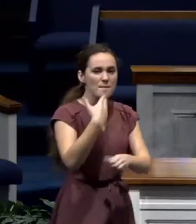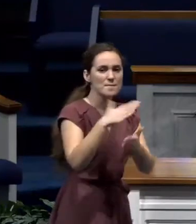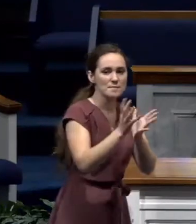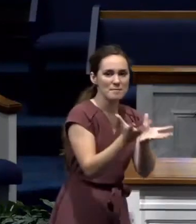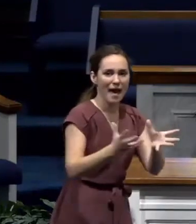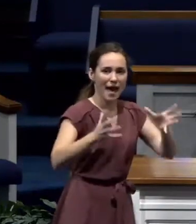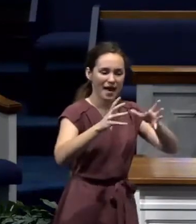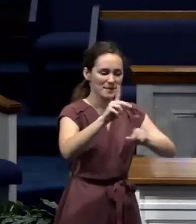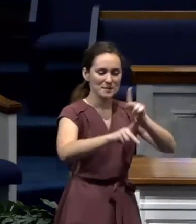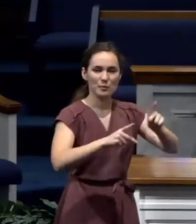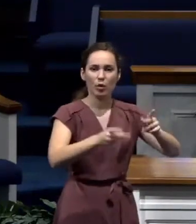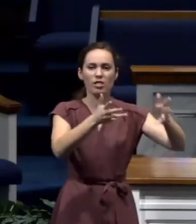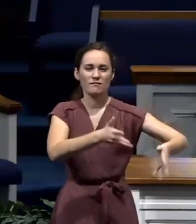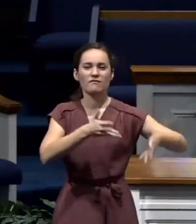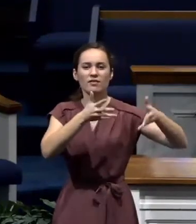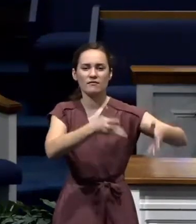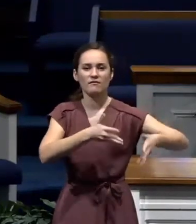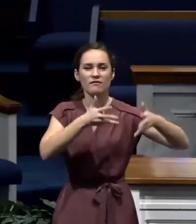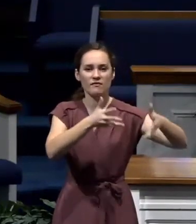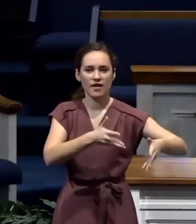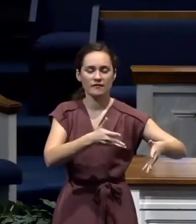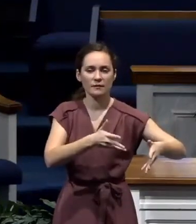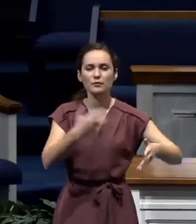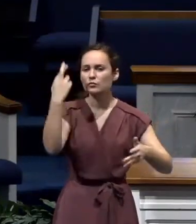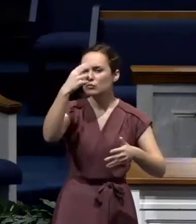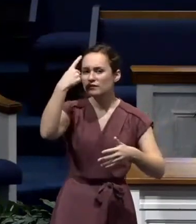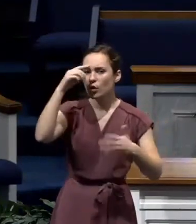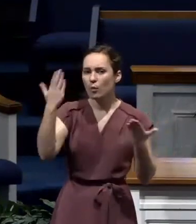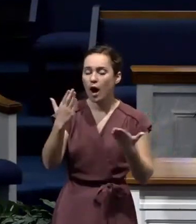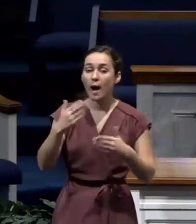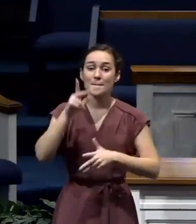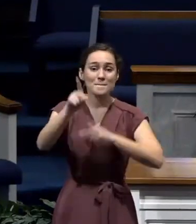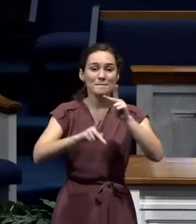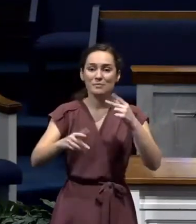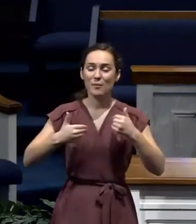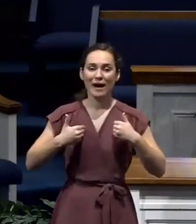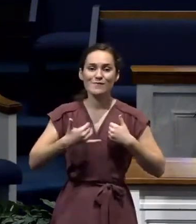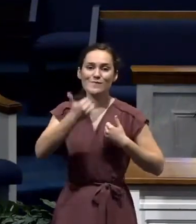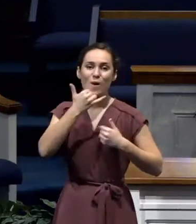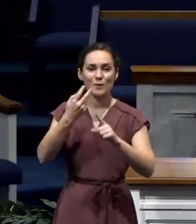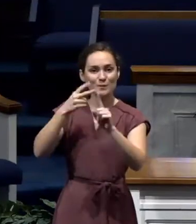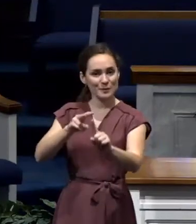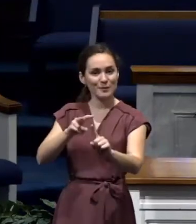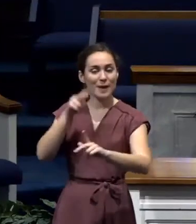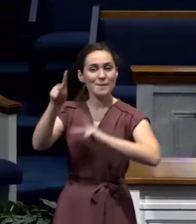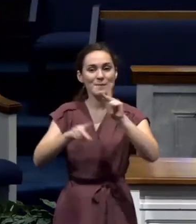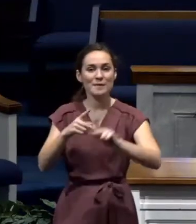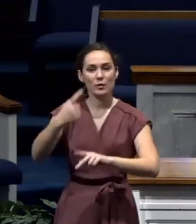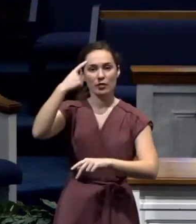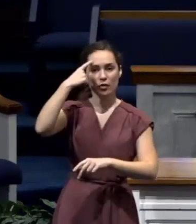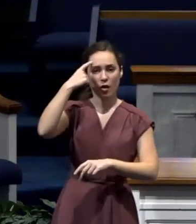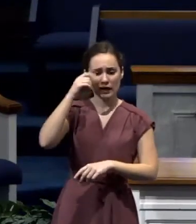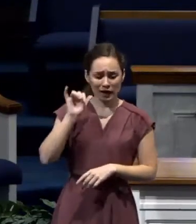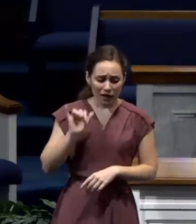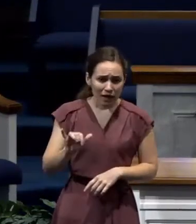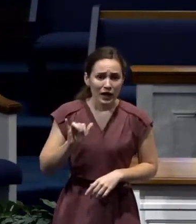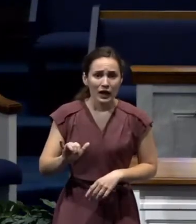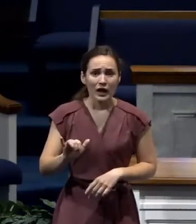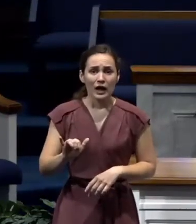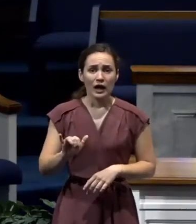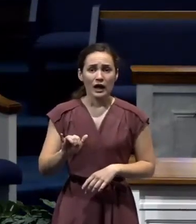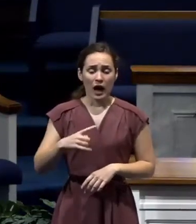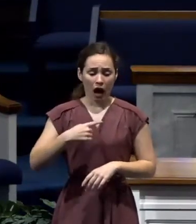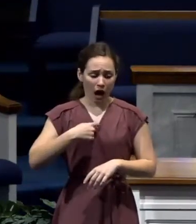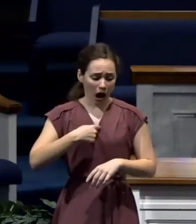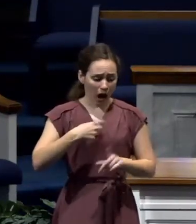the reason God gave Jeremiah that vision is because everyone was seeing it from the opposite perspective. They were thinking that when people were carried away into